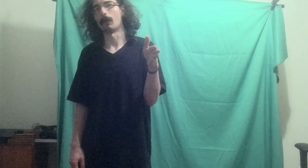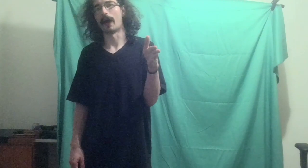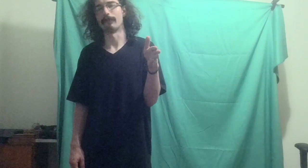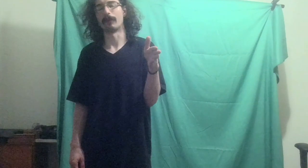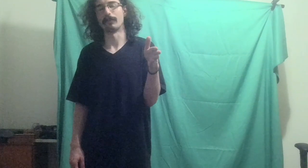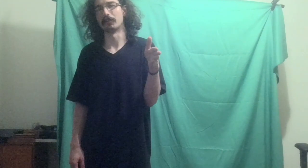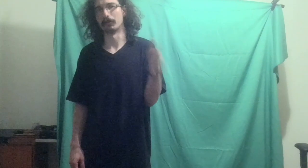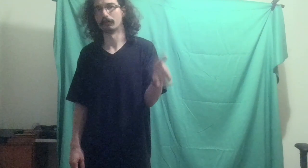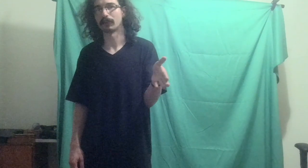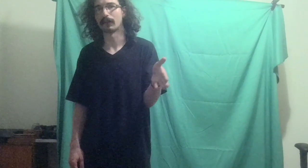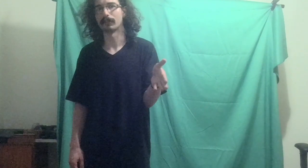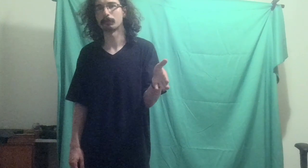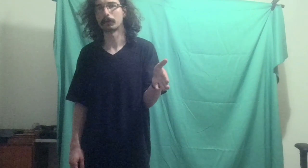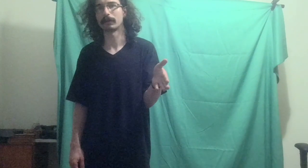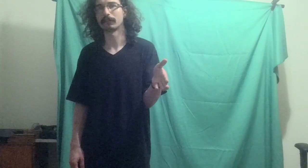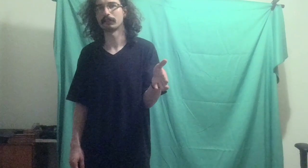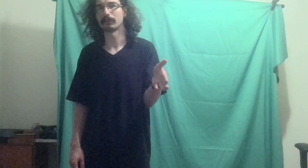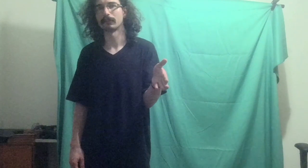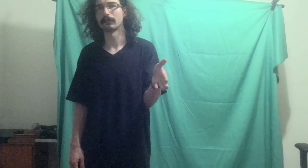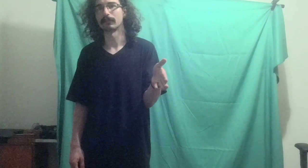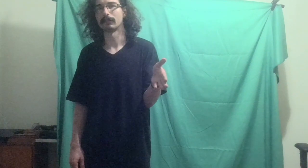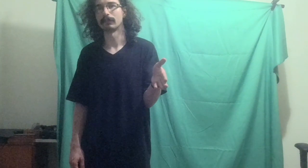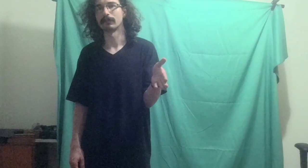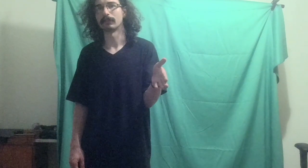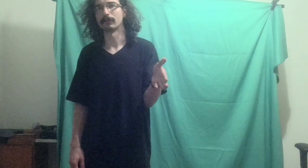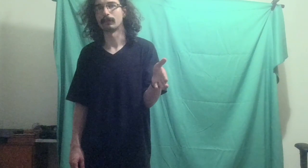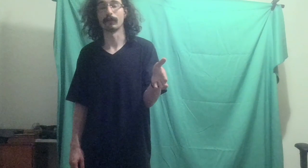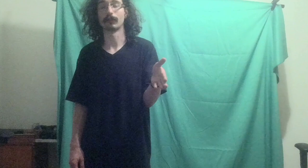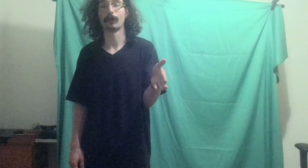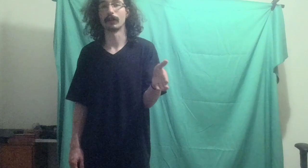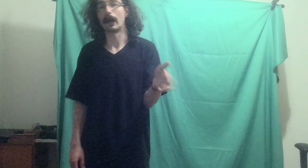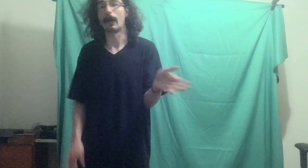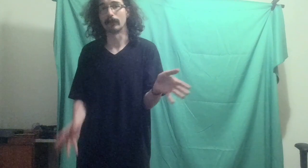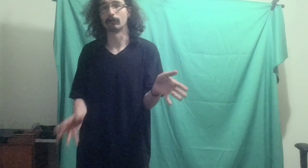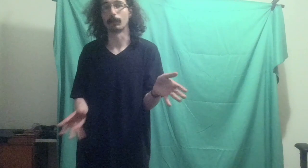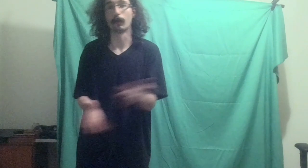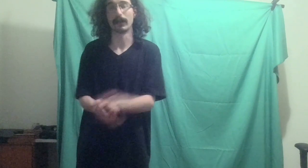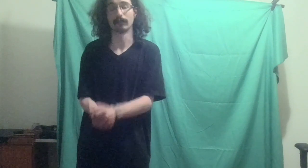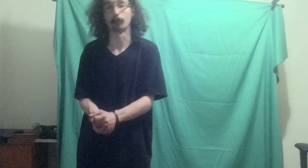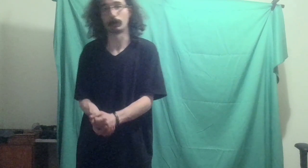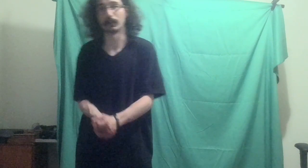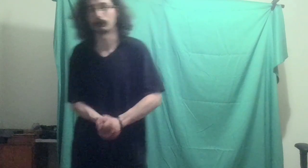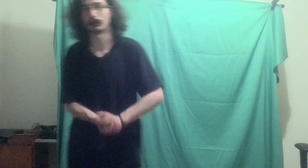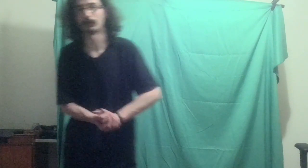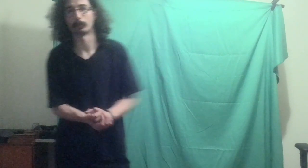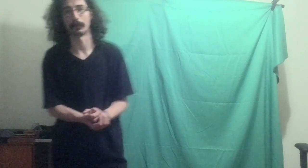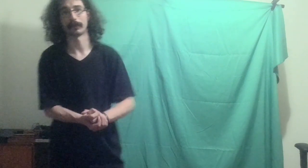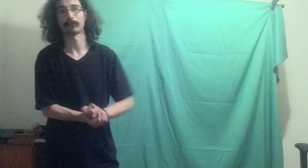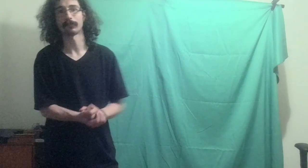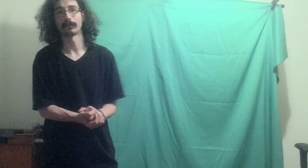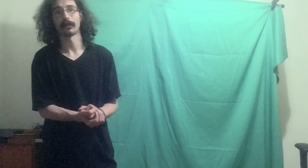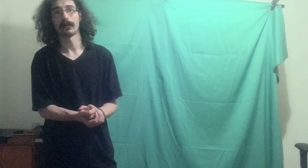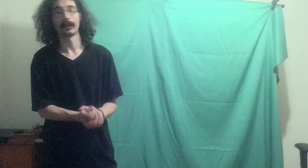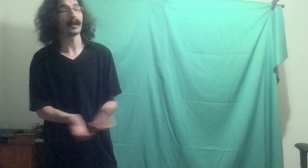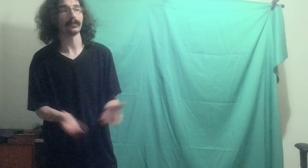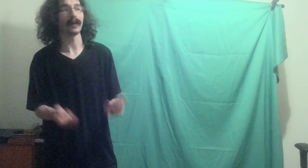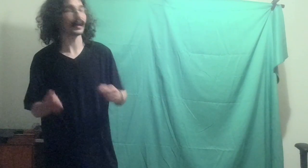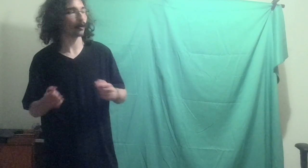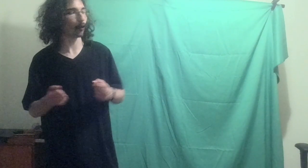have five years of experience, well, I'm telling you now, as someone who has four years of experience, yes, I had a whole